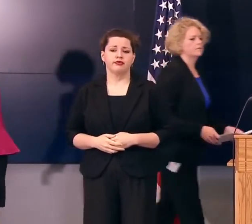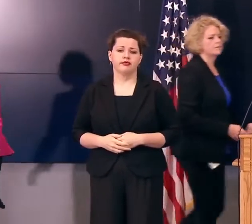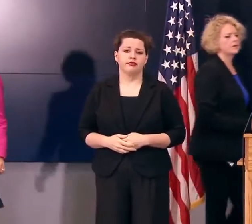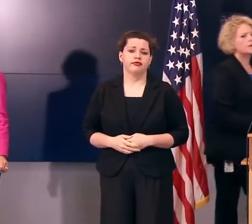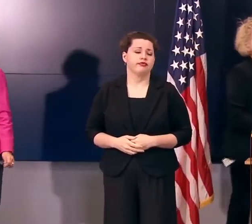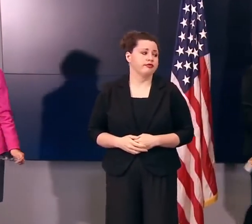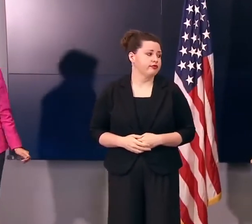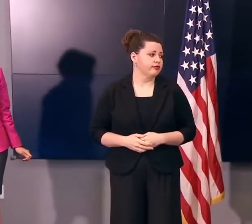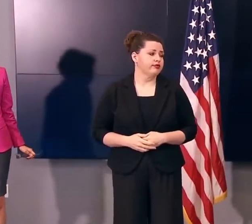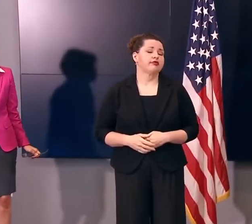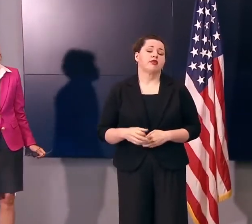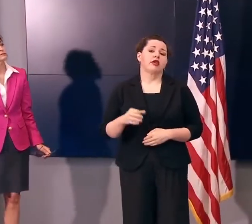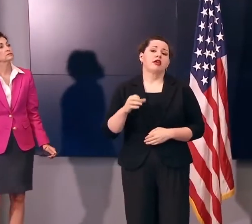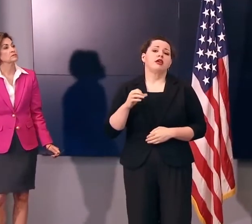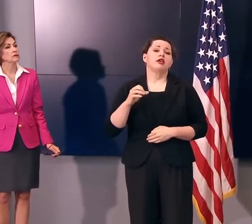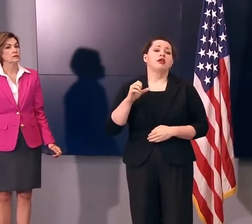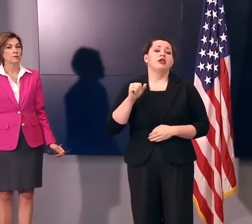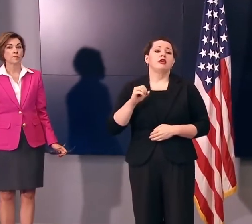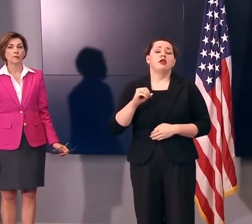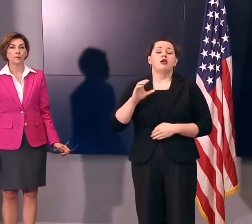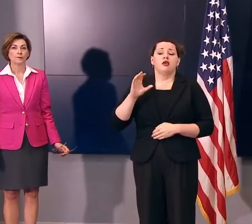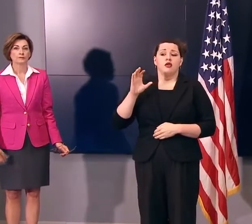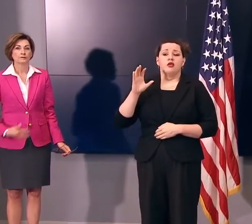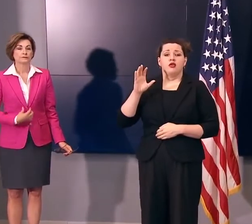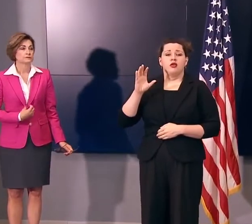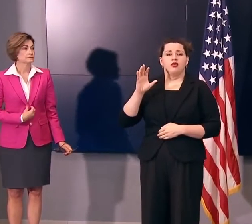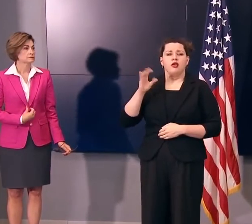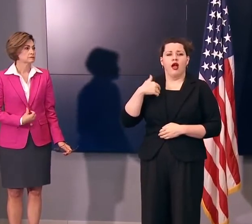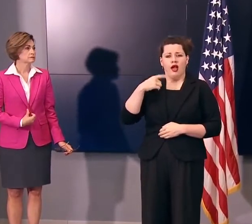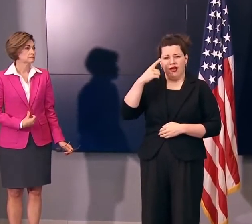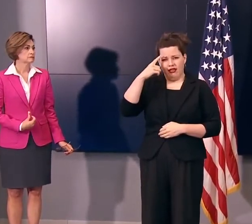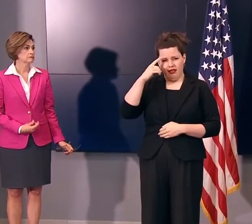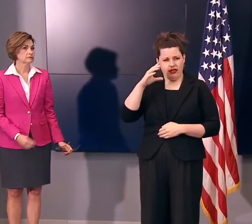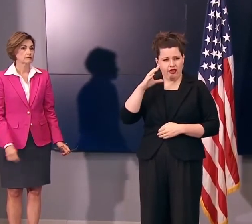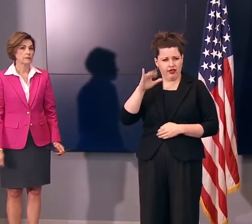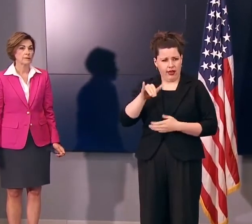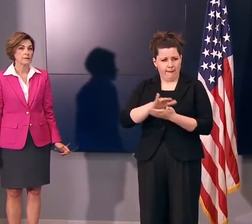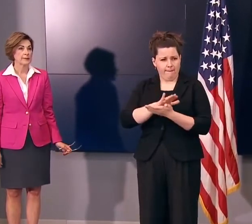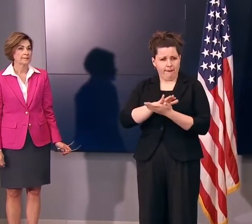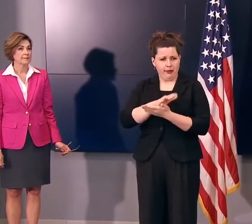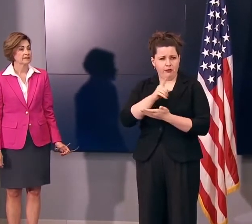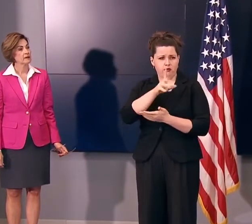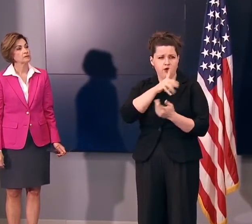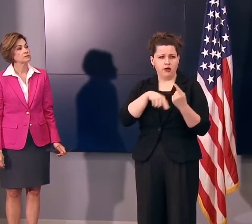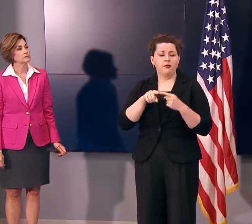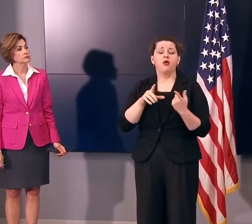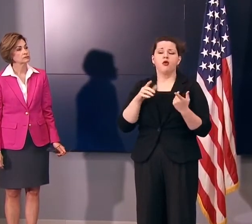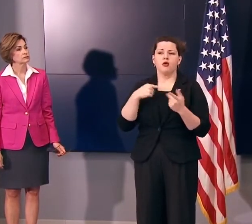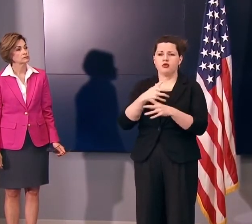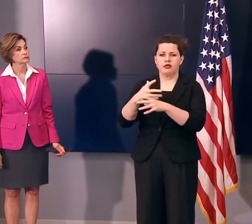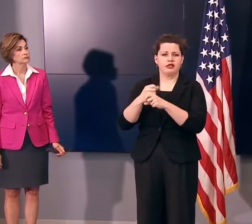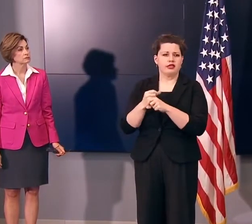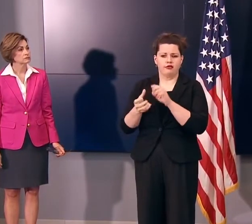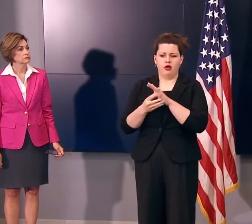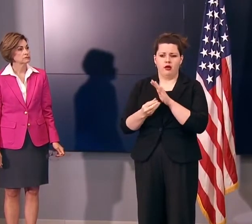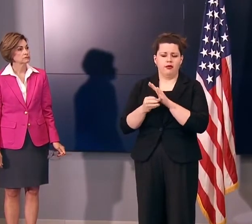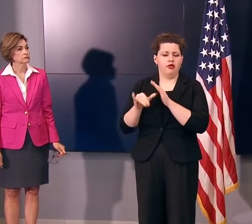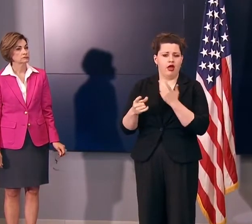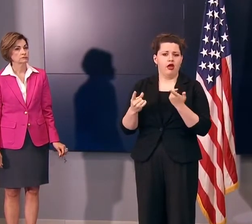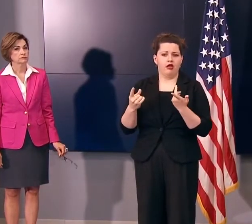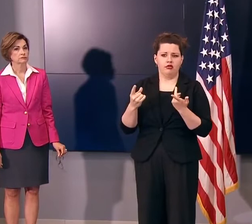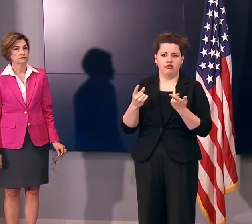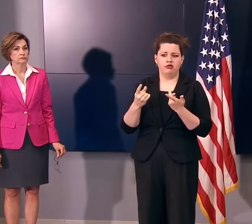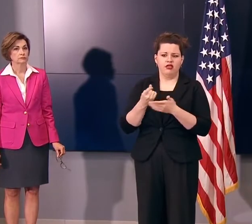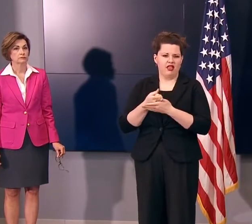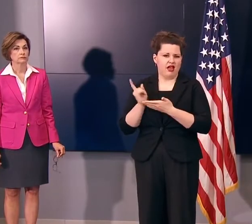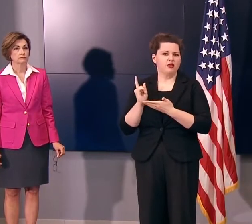Okay. So I think the white paper you're referring to, we received, I think, a copy of that early